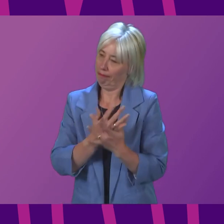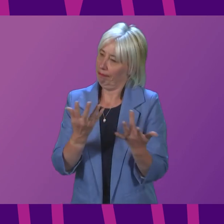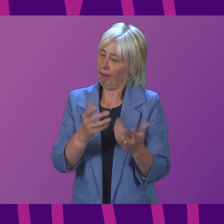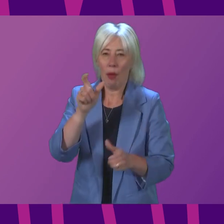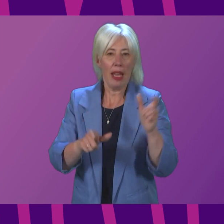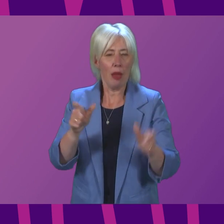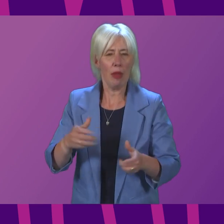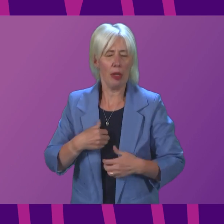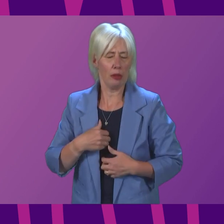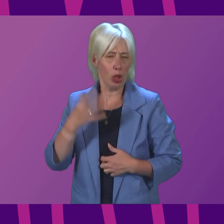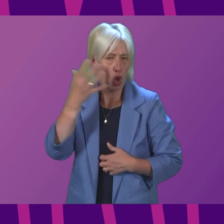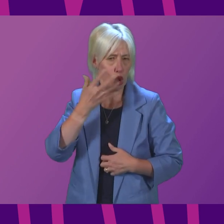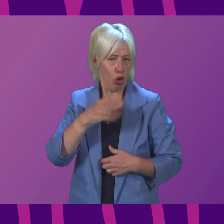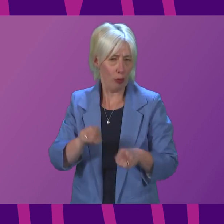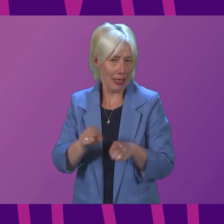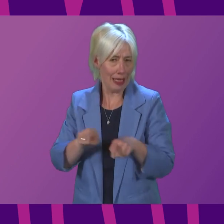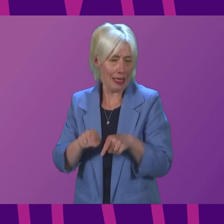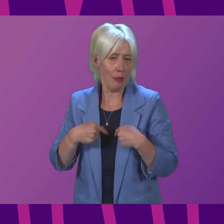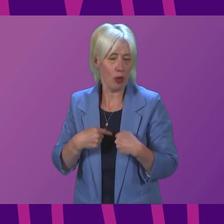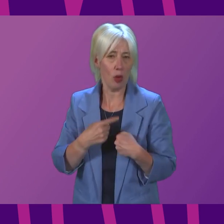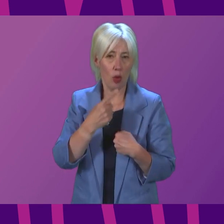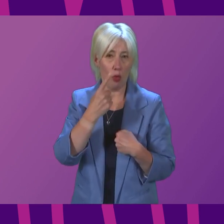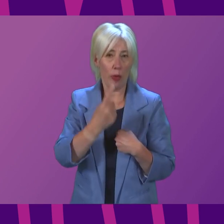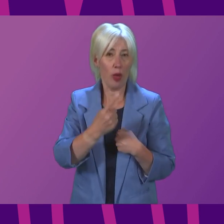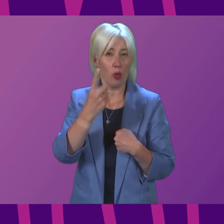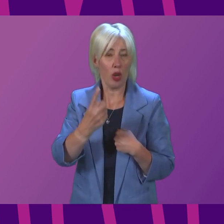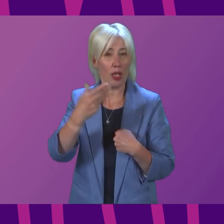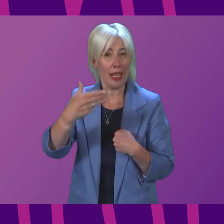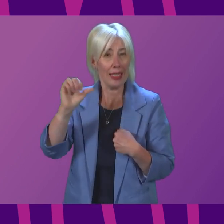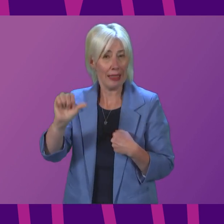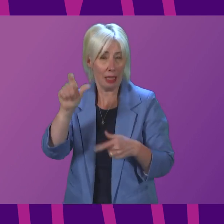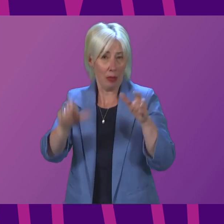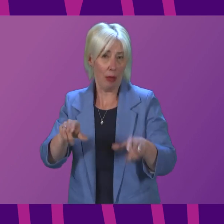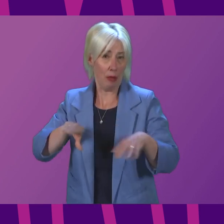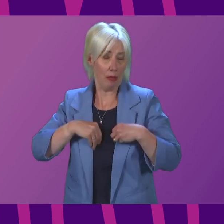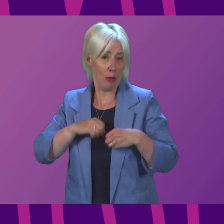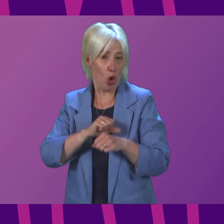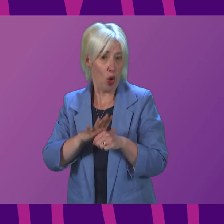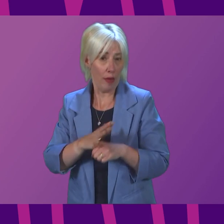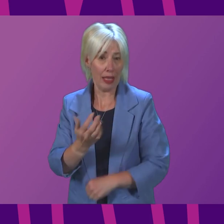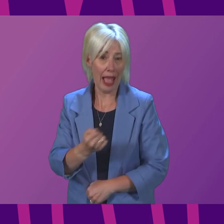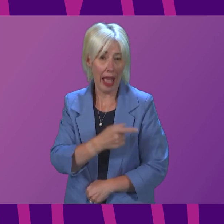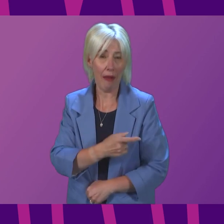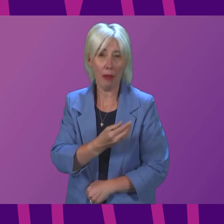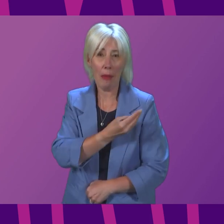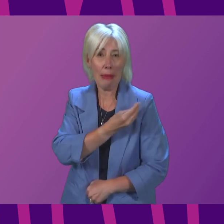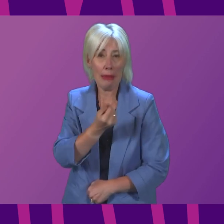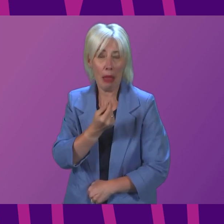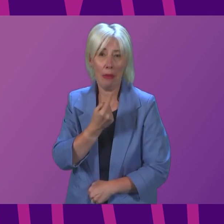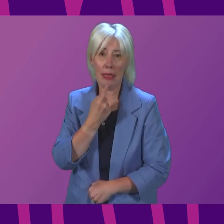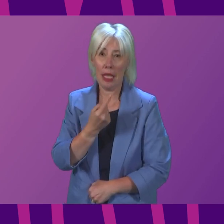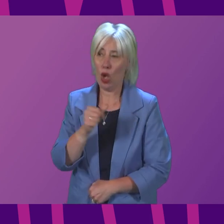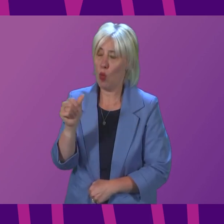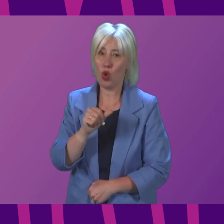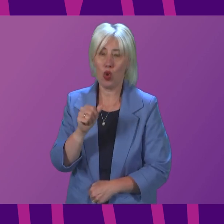myself, will be very concerned that we now have 1,996 people in hospital with COVID. And some of these people might be thinking we should really be